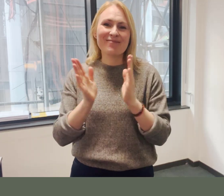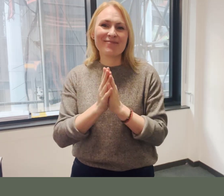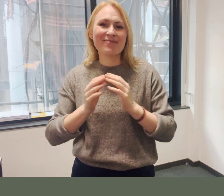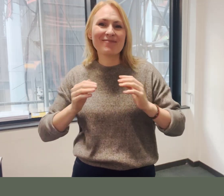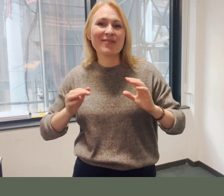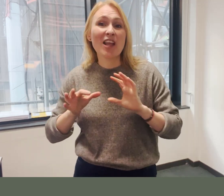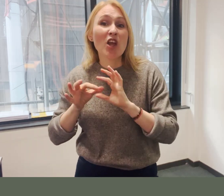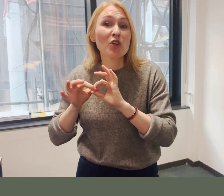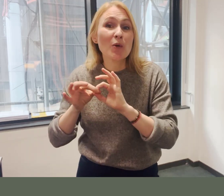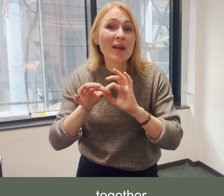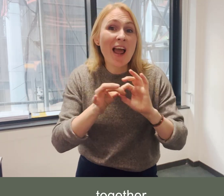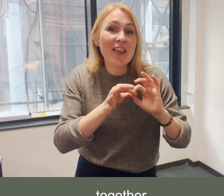Together